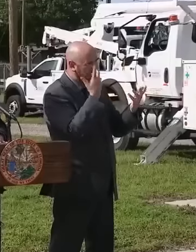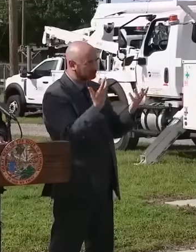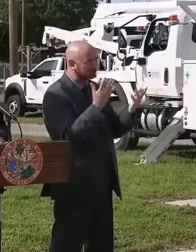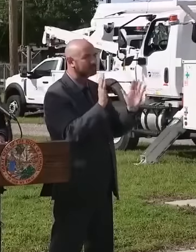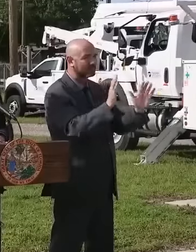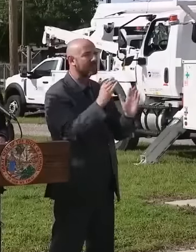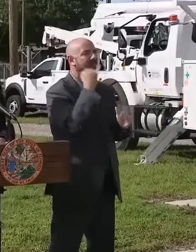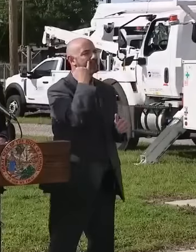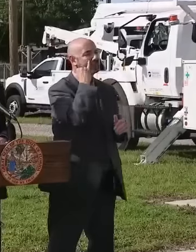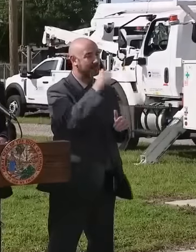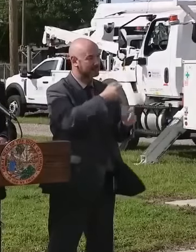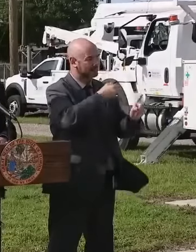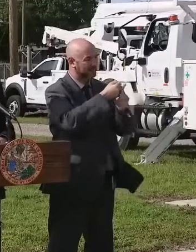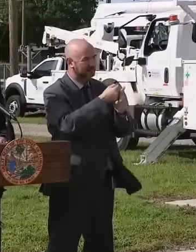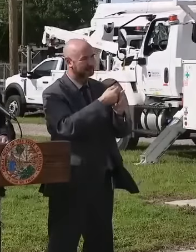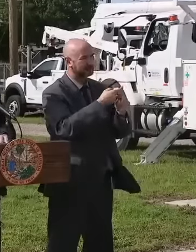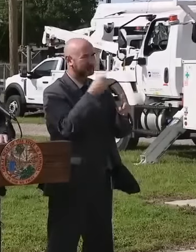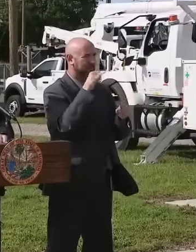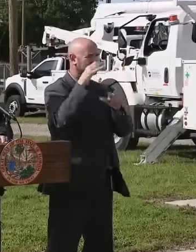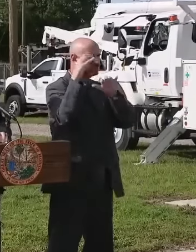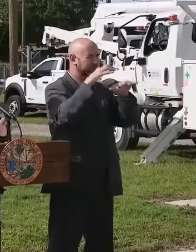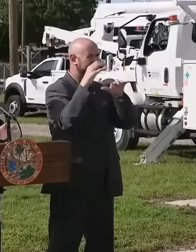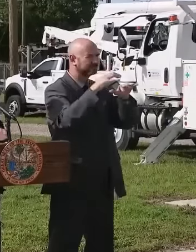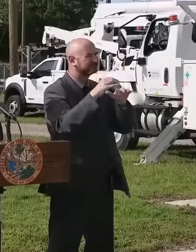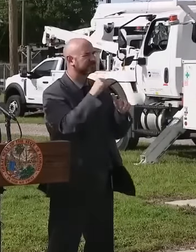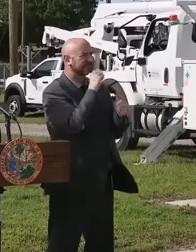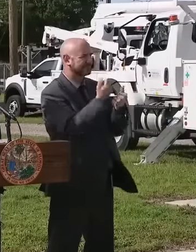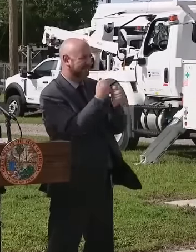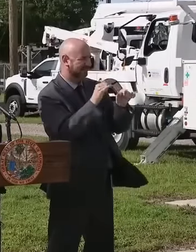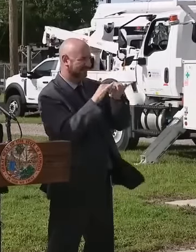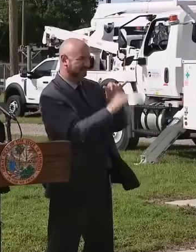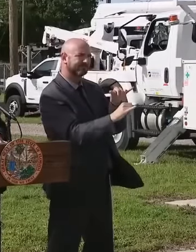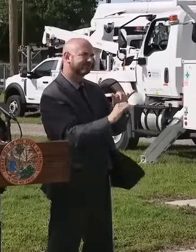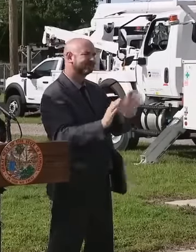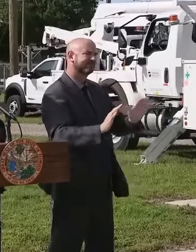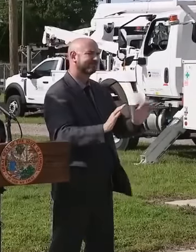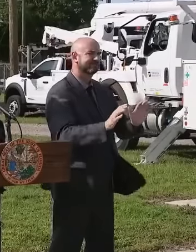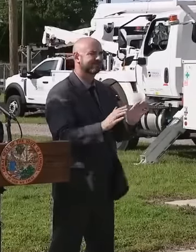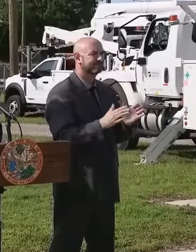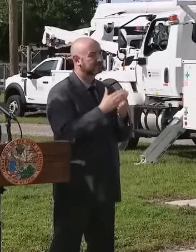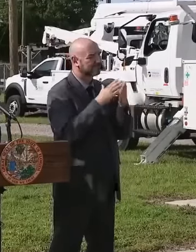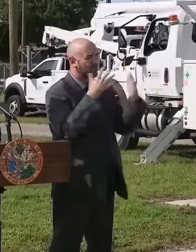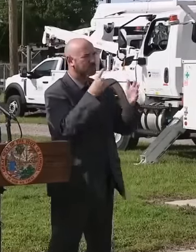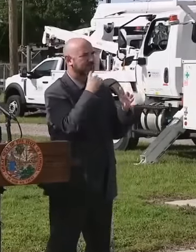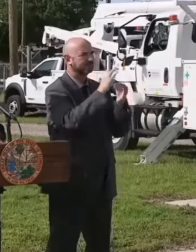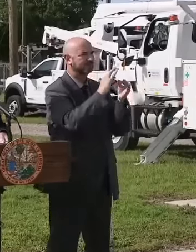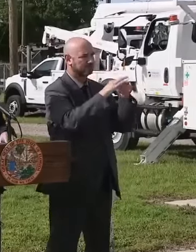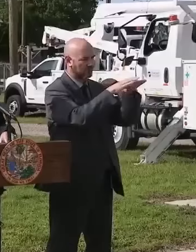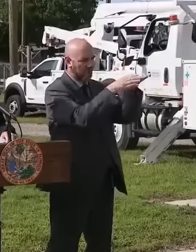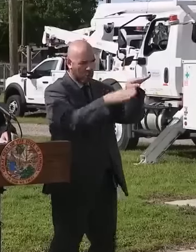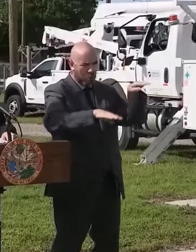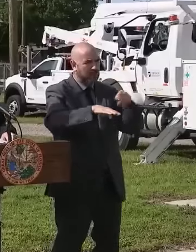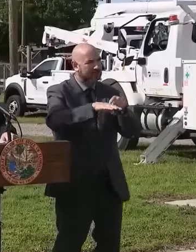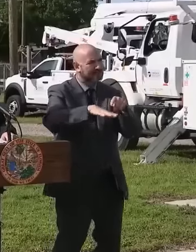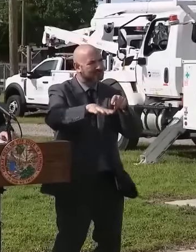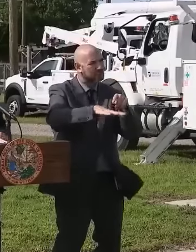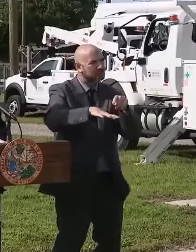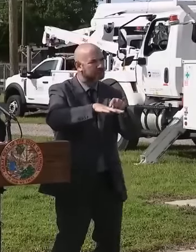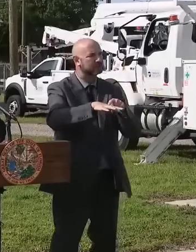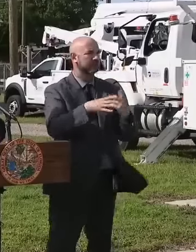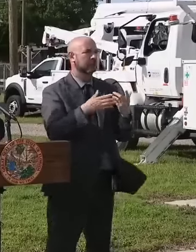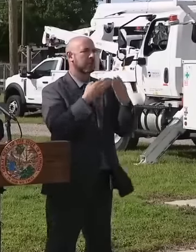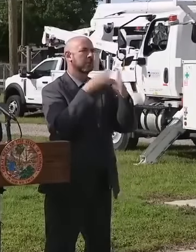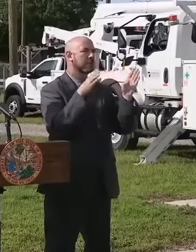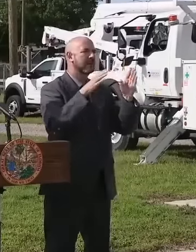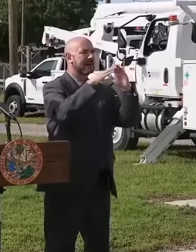Many of our counties, if not all of them, have called for low-lying and manufactured housing evacuations already. If you're not sure if you're in